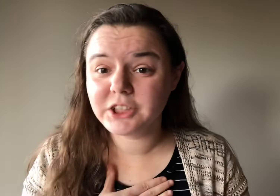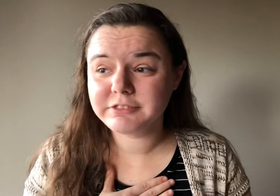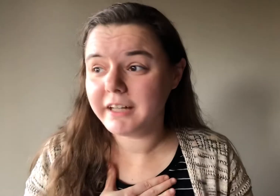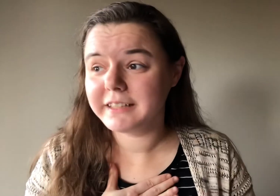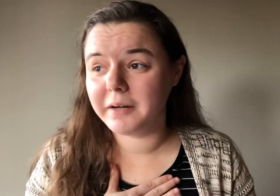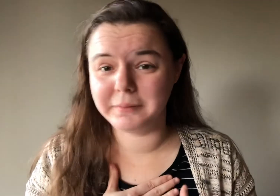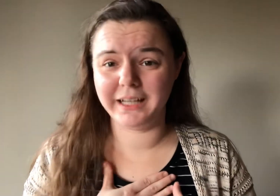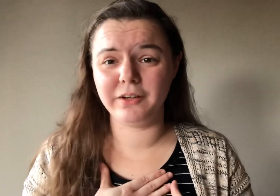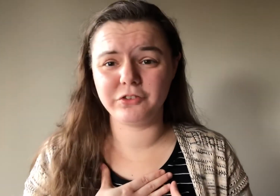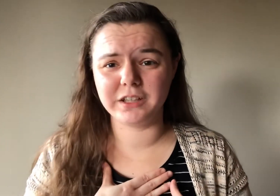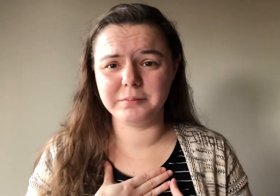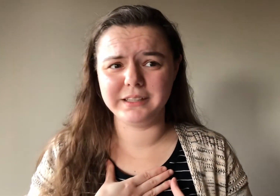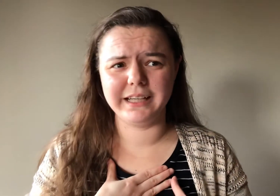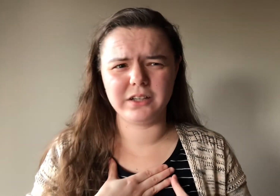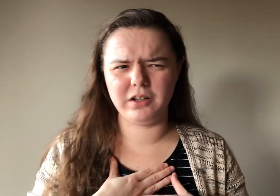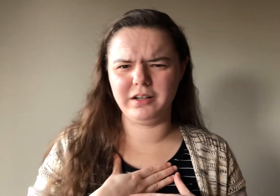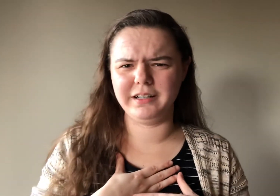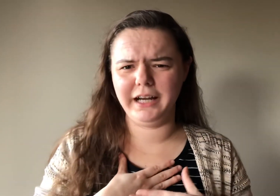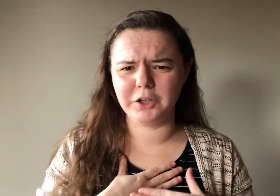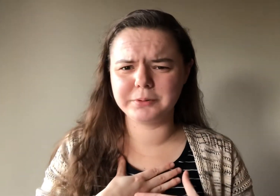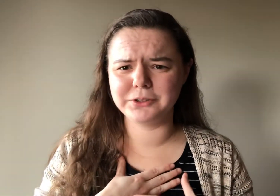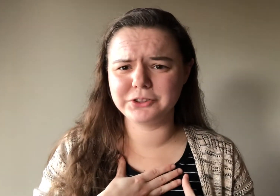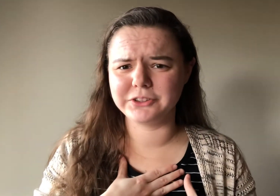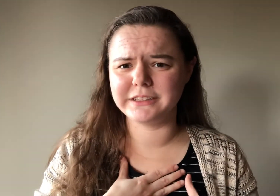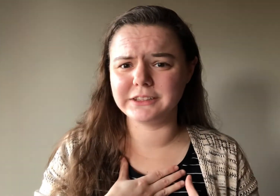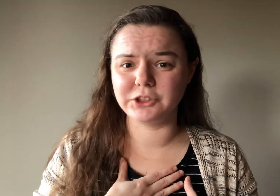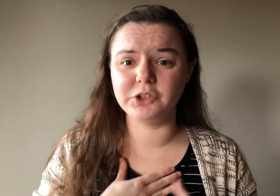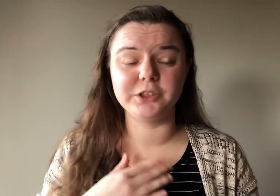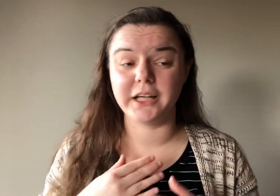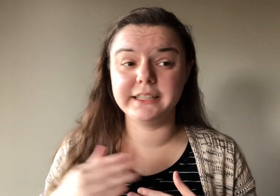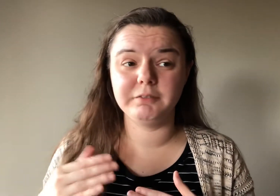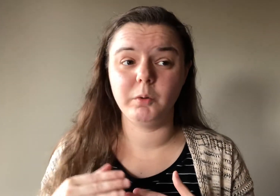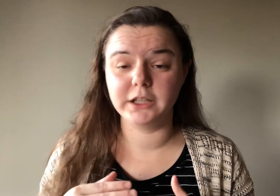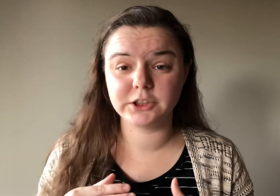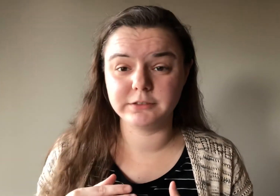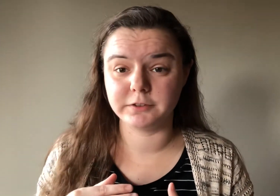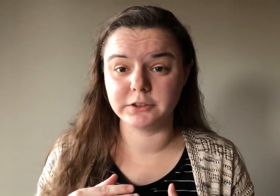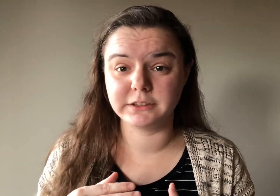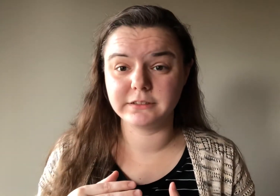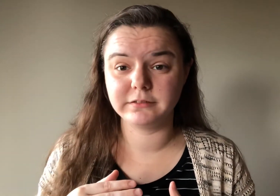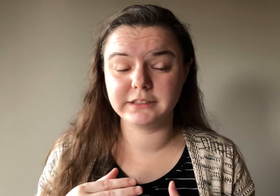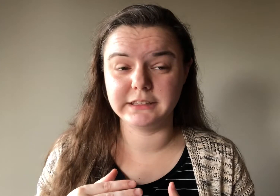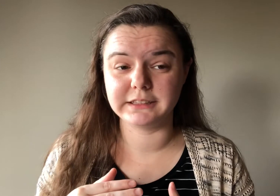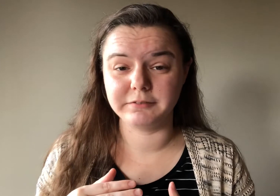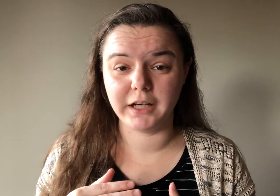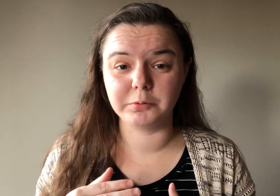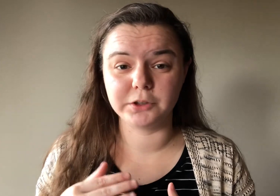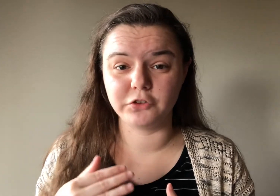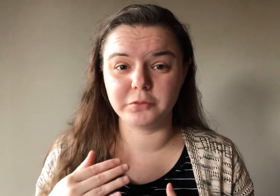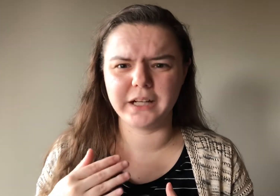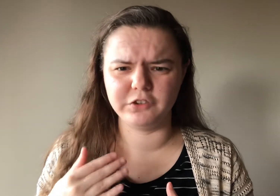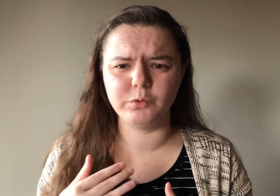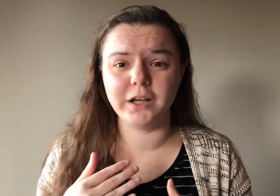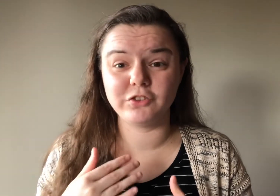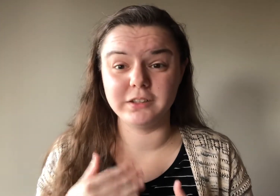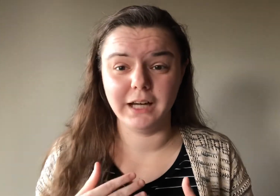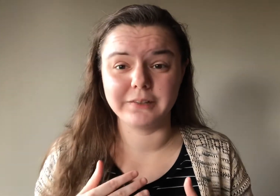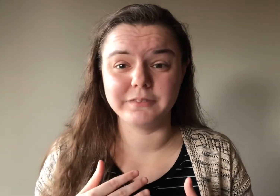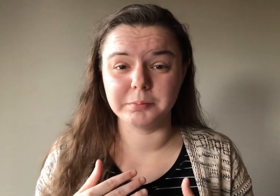just found out Minghao's going to be, like, on Idol Producer season two, which I didn't even watch the first season of Idol Producer, but I did watch a lot of the